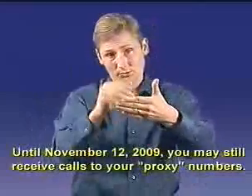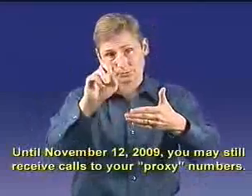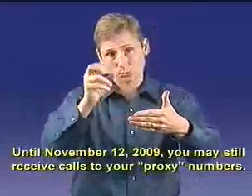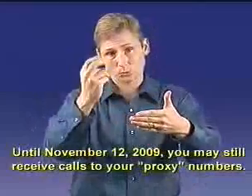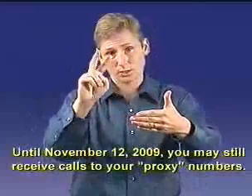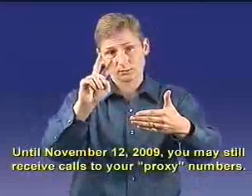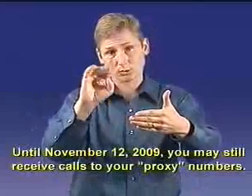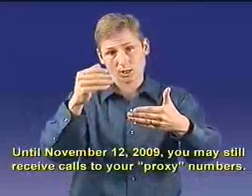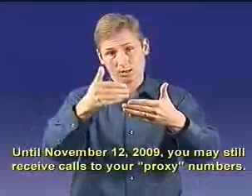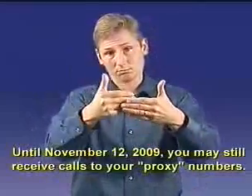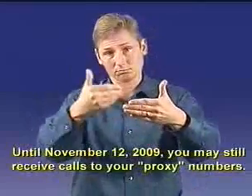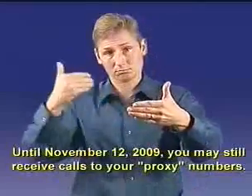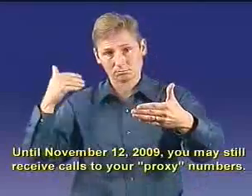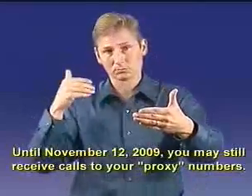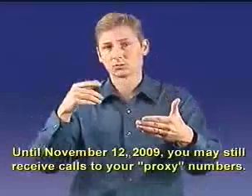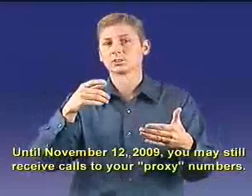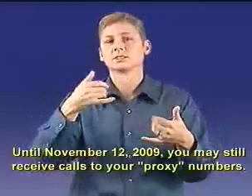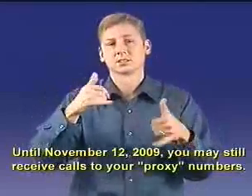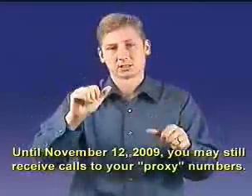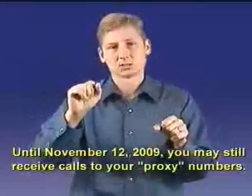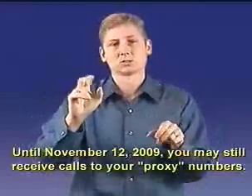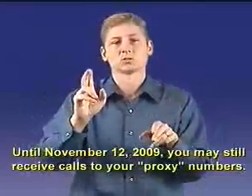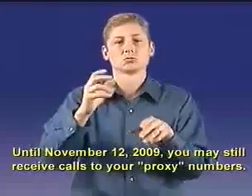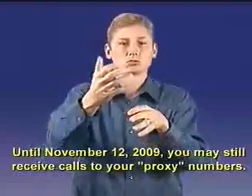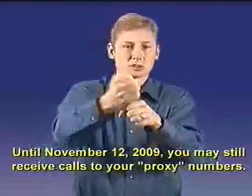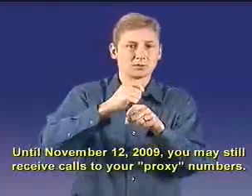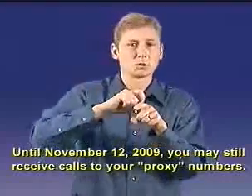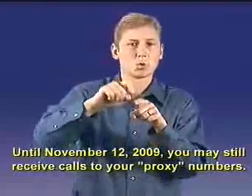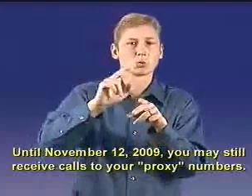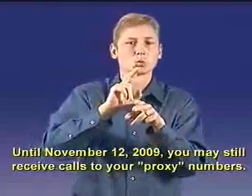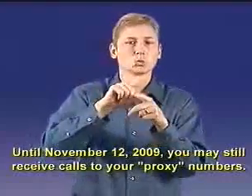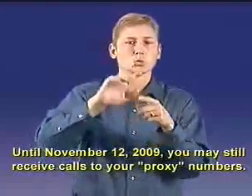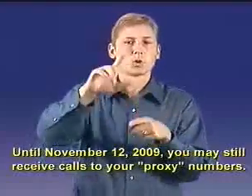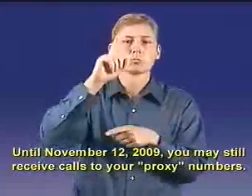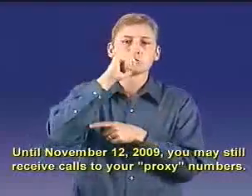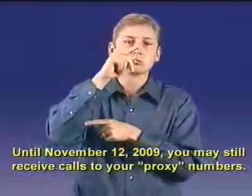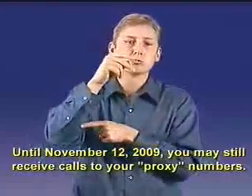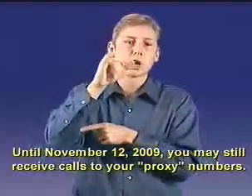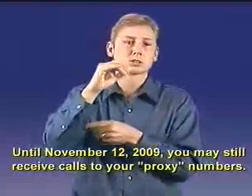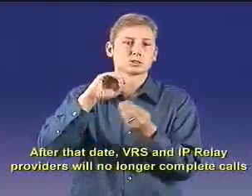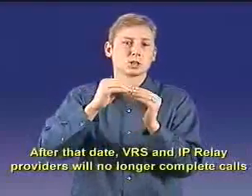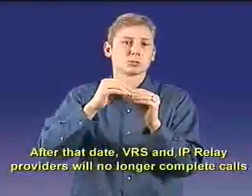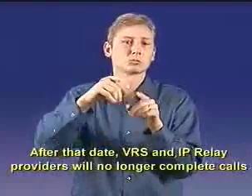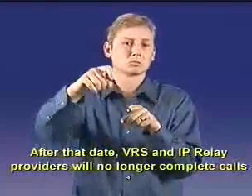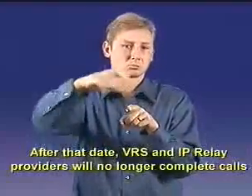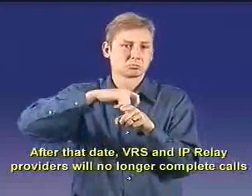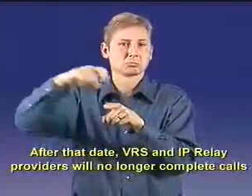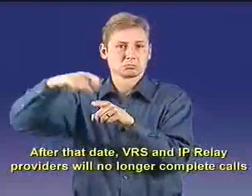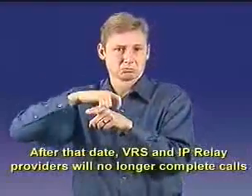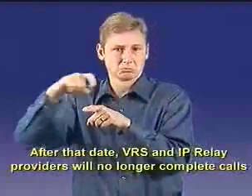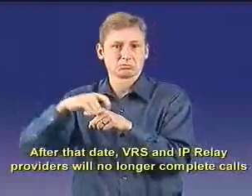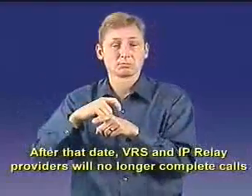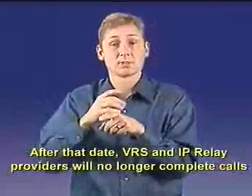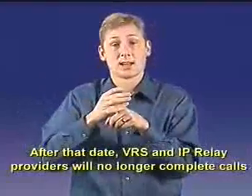IP Relay provider. Until November 12, 2009, you may still receive calls to your proxy numbers.